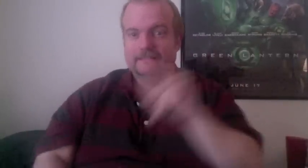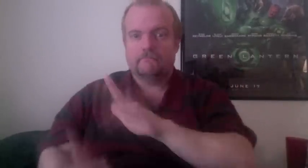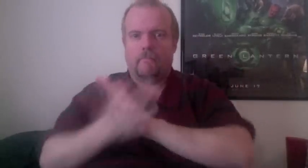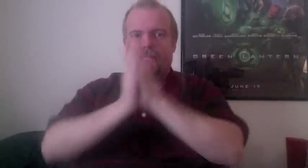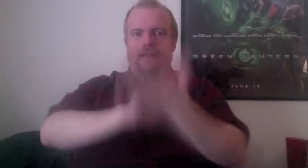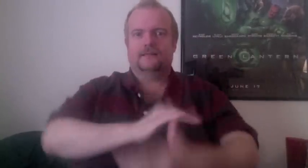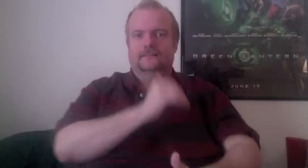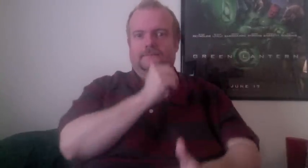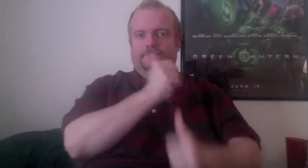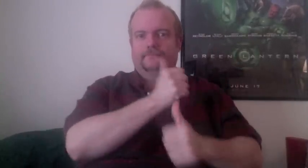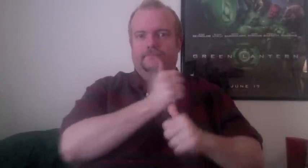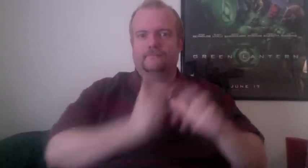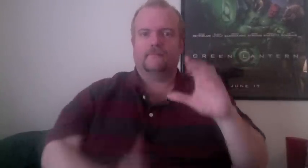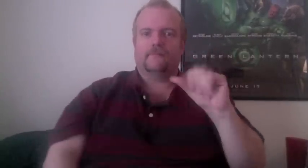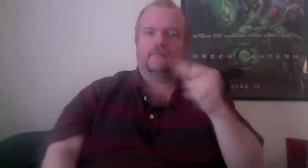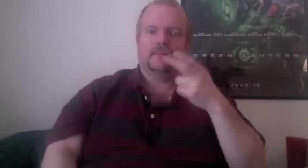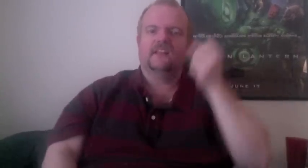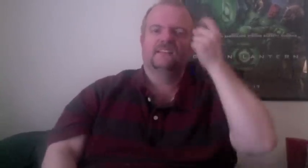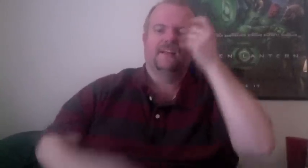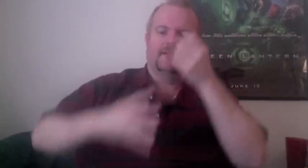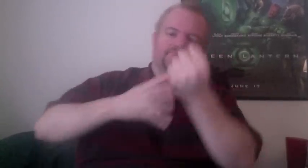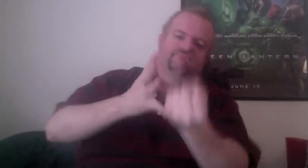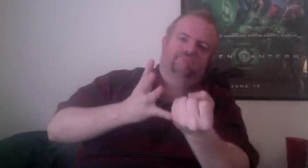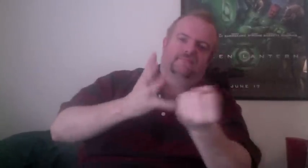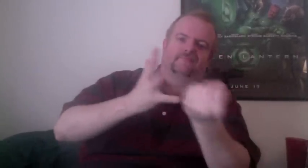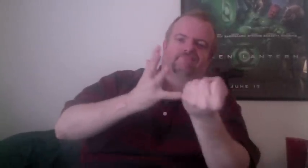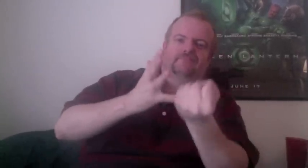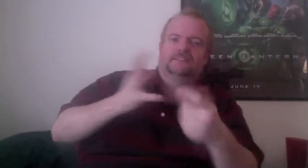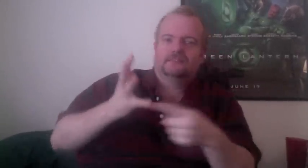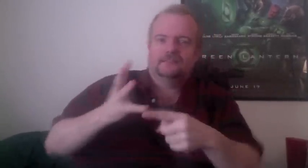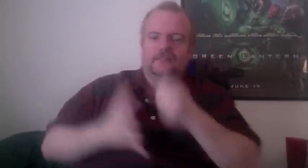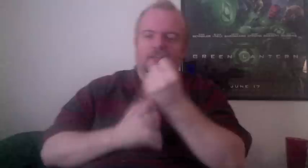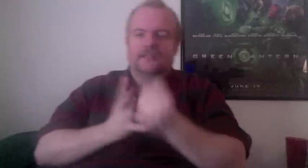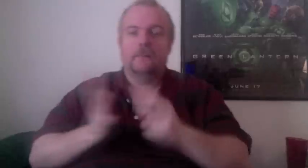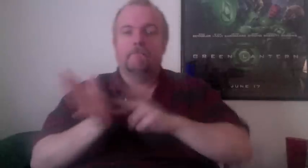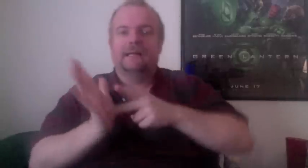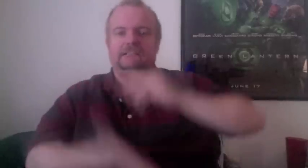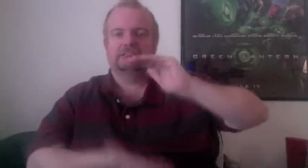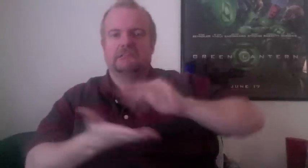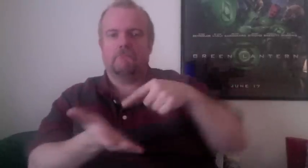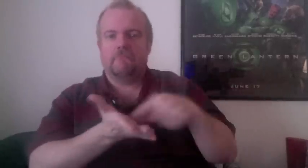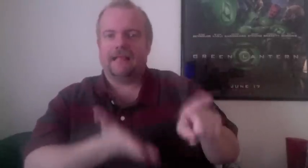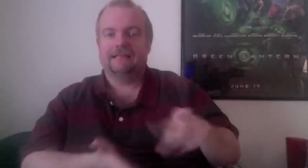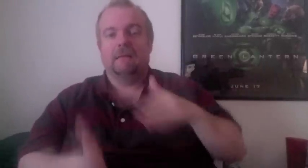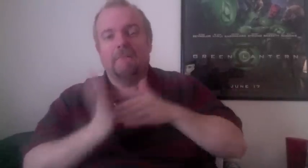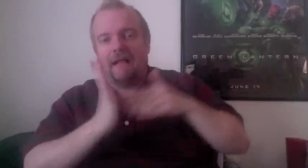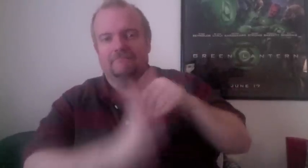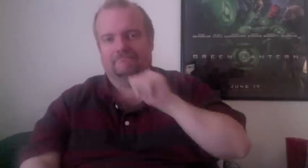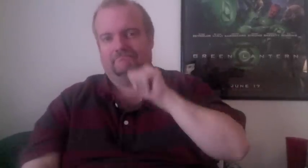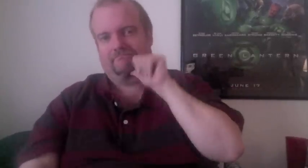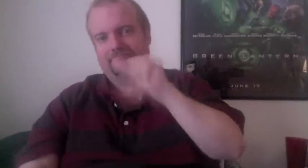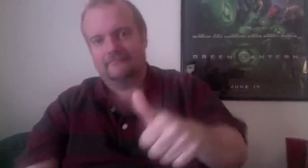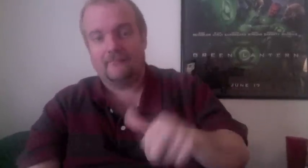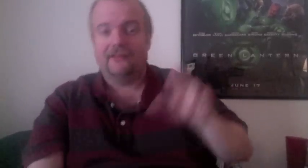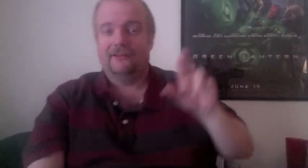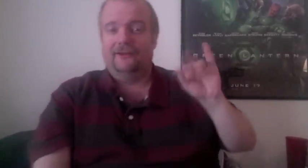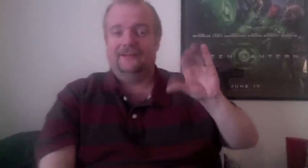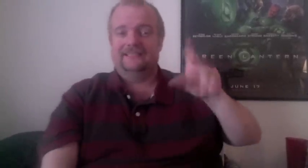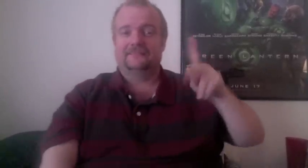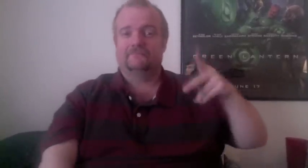there. It was just us, and we saw these shadow figures crouching down several times, and each time we put our flashlights and go